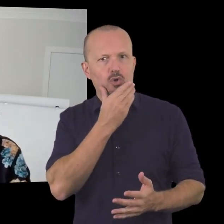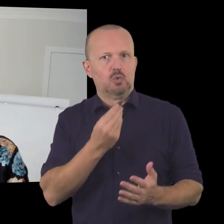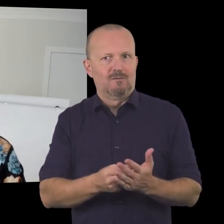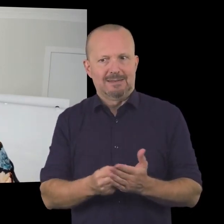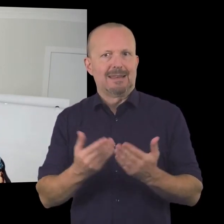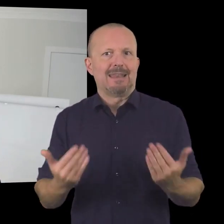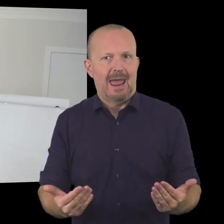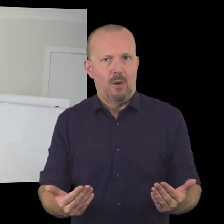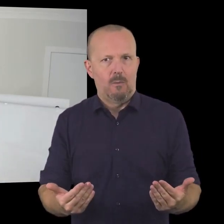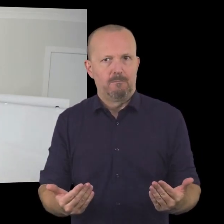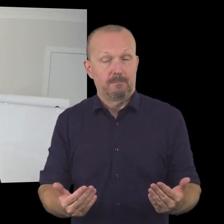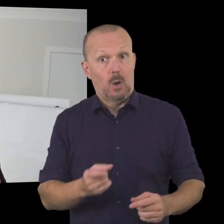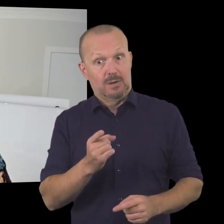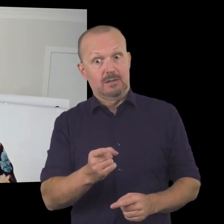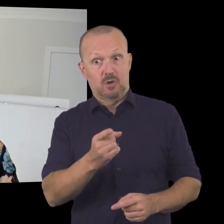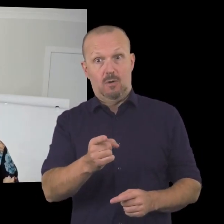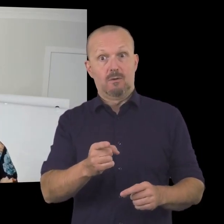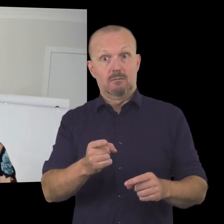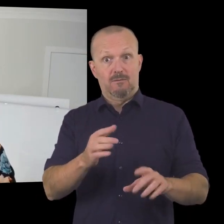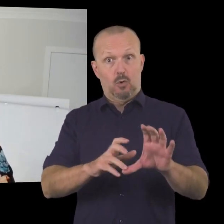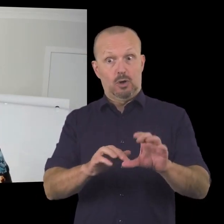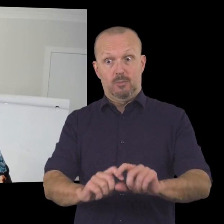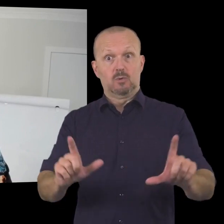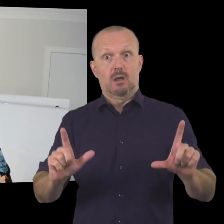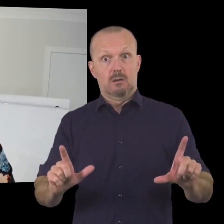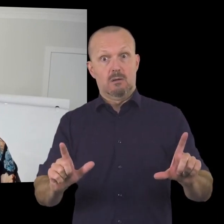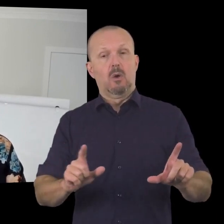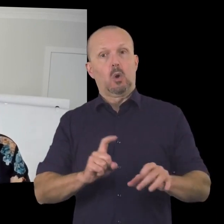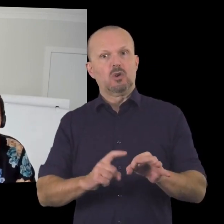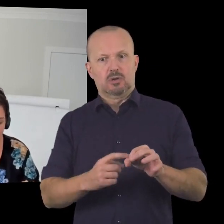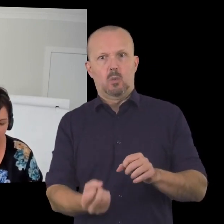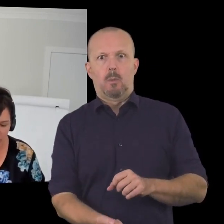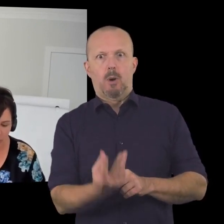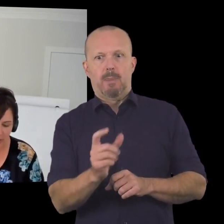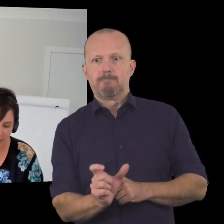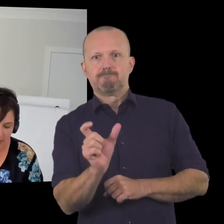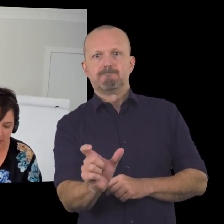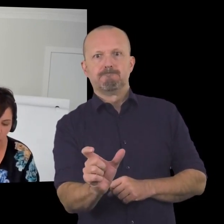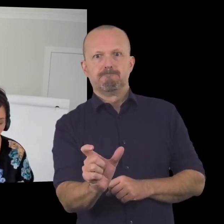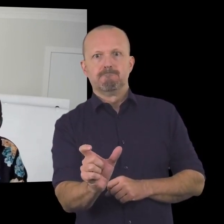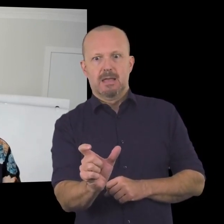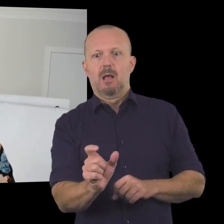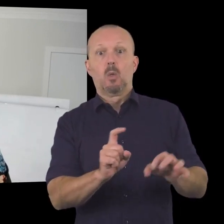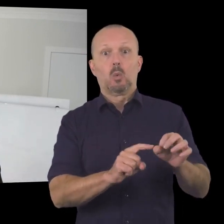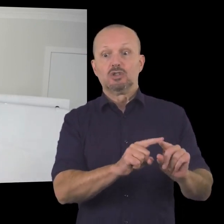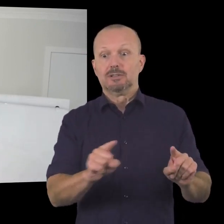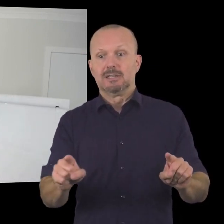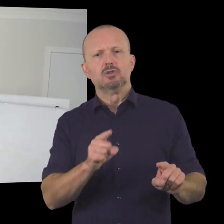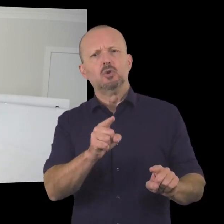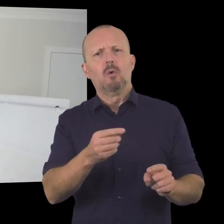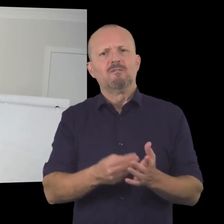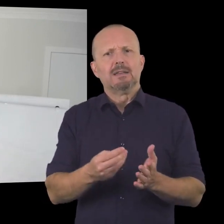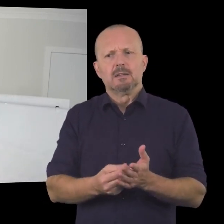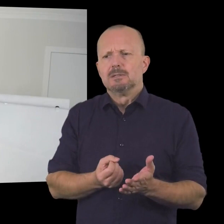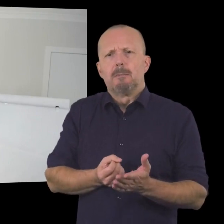so in front of you uh the question will pop up uh in the tab uh and the question is what do you spend